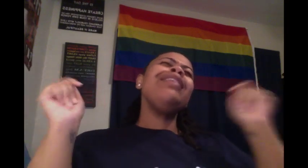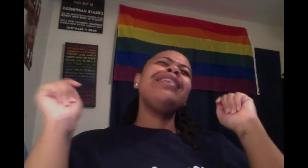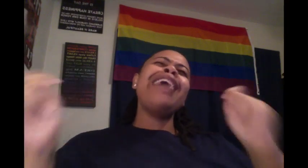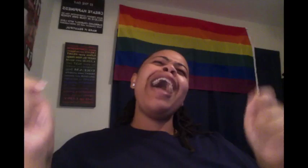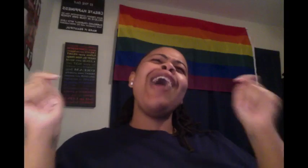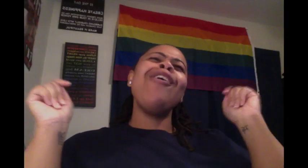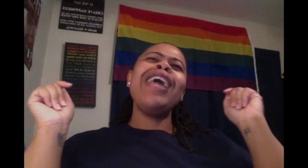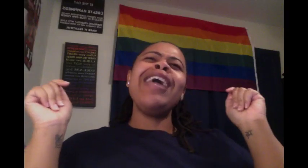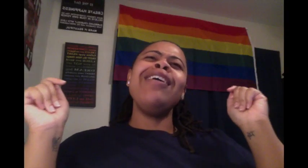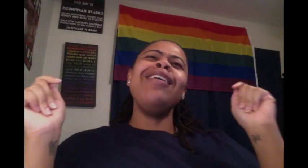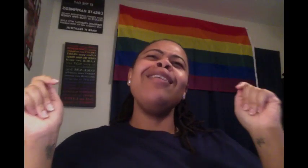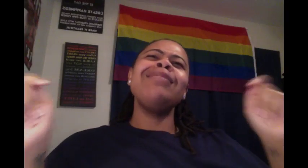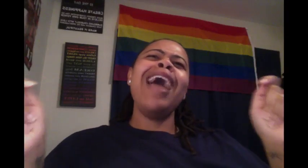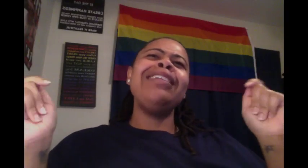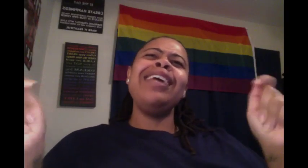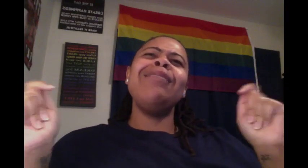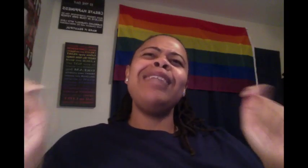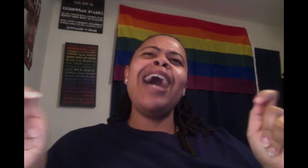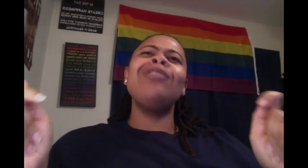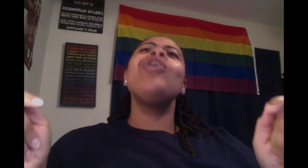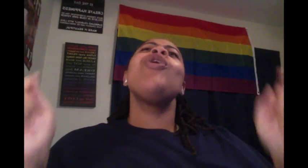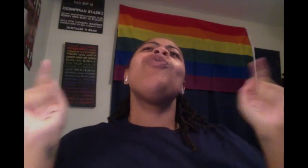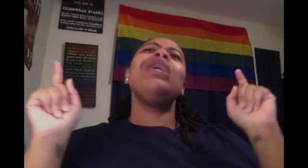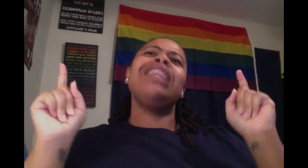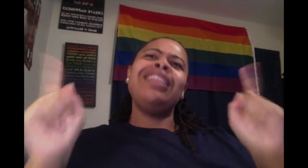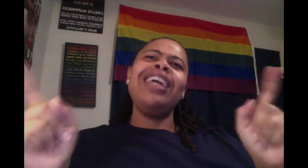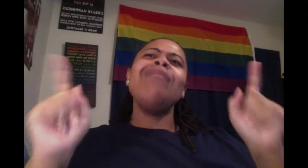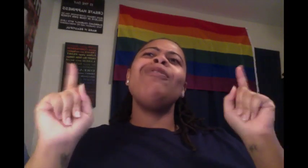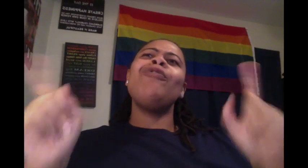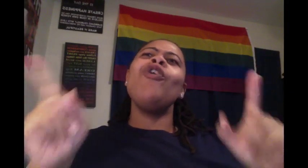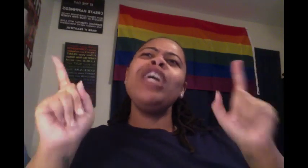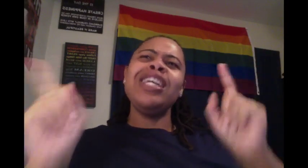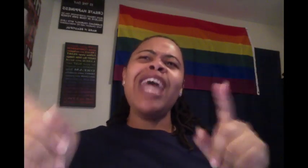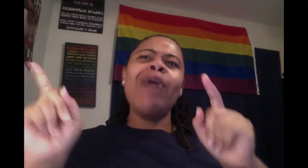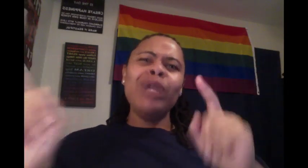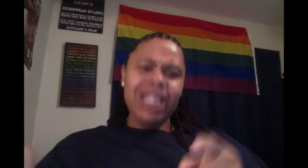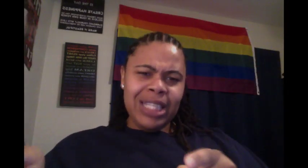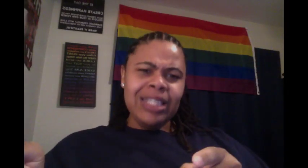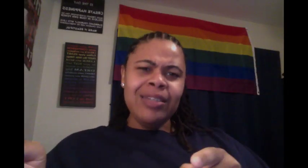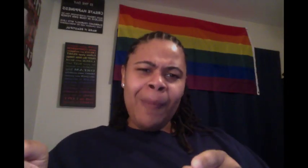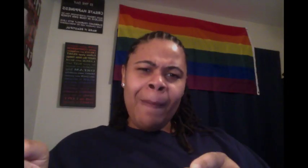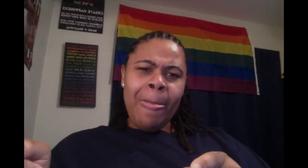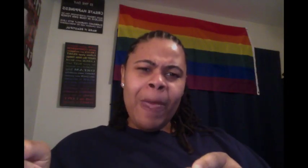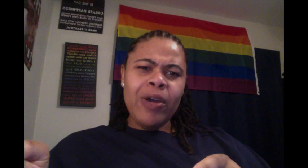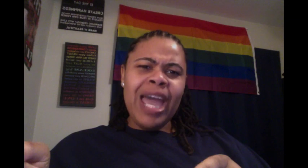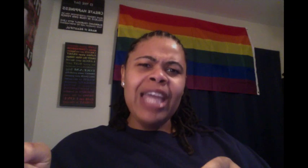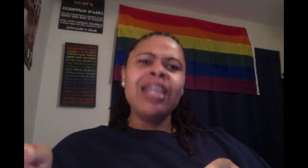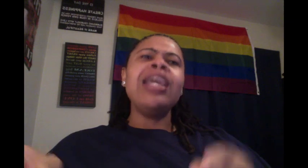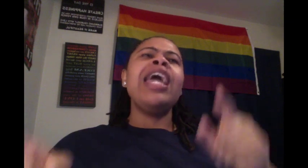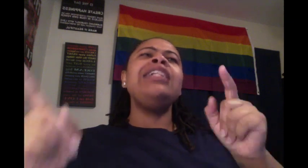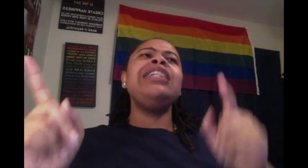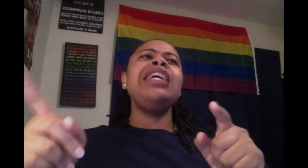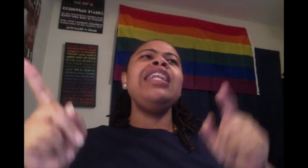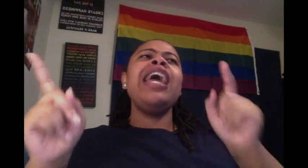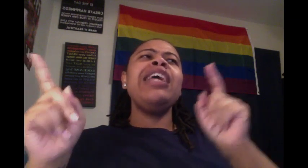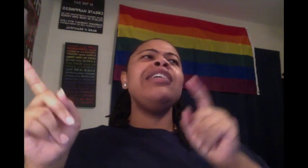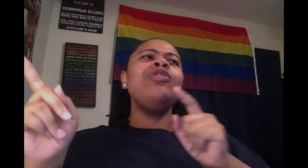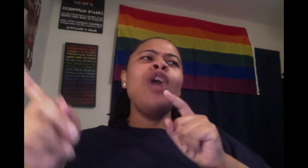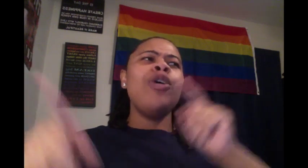Cal and, um, goddamn Donald was a thing before he got with Lizzie. Okay. And then they, you know, he